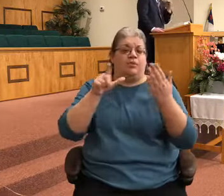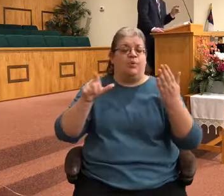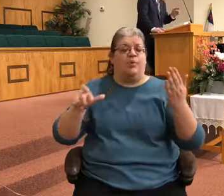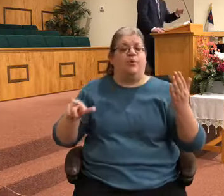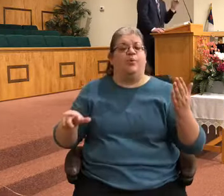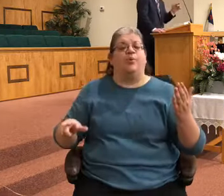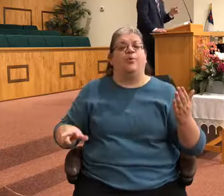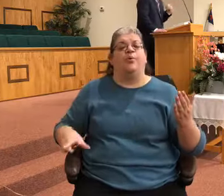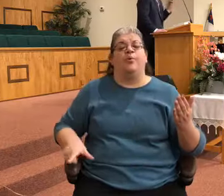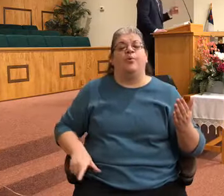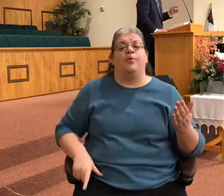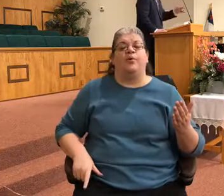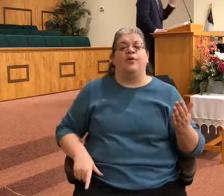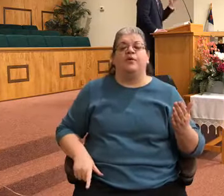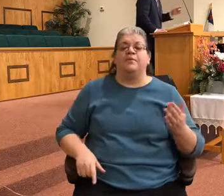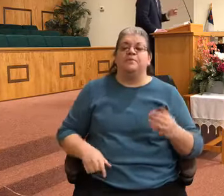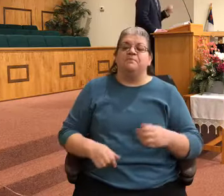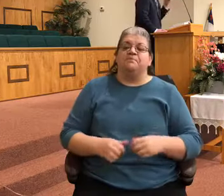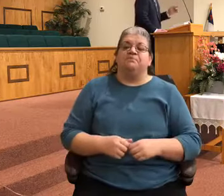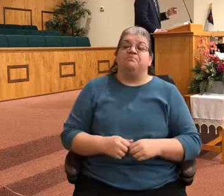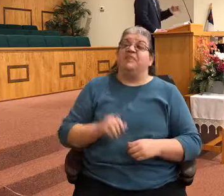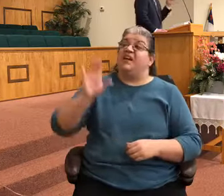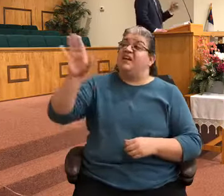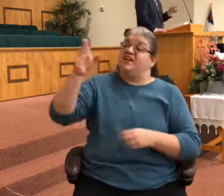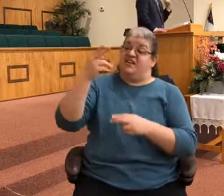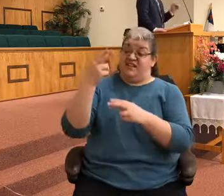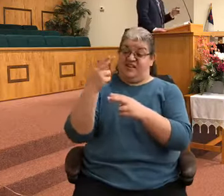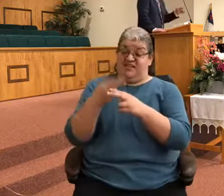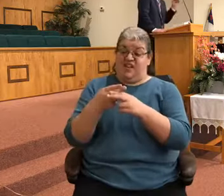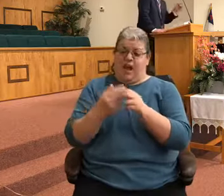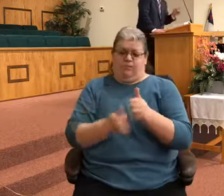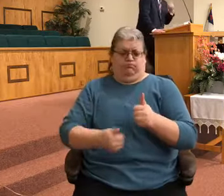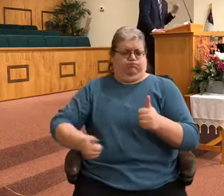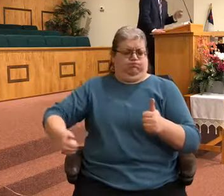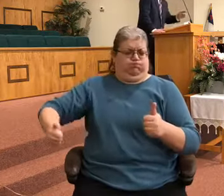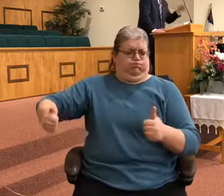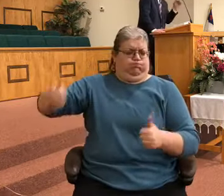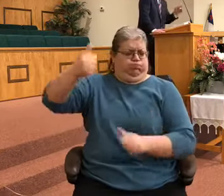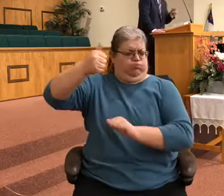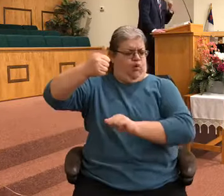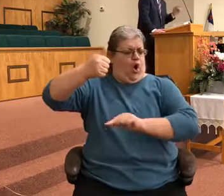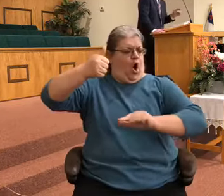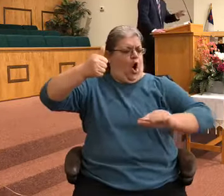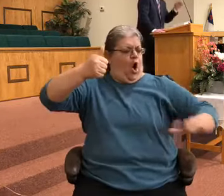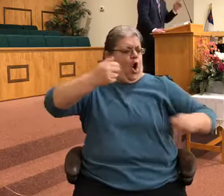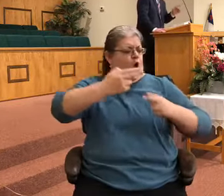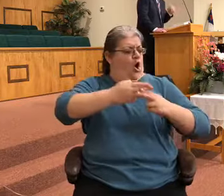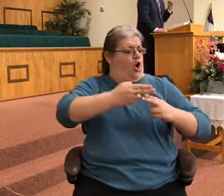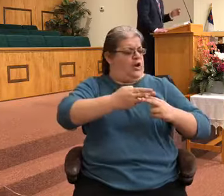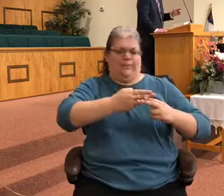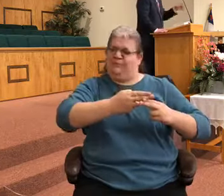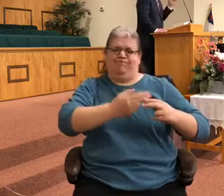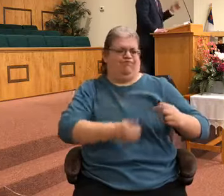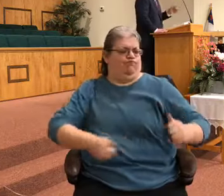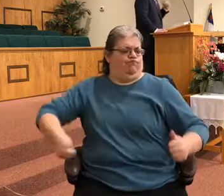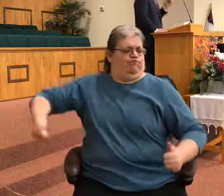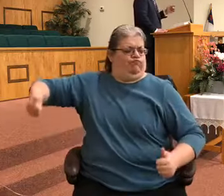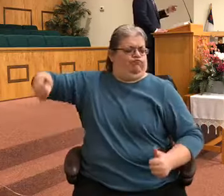Lord His name above all names shall stand Exalted more